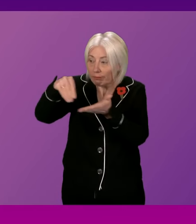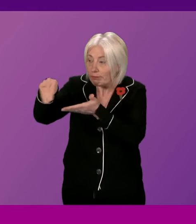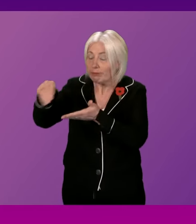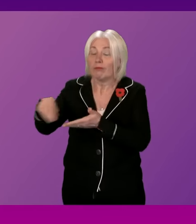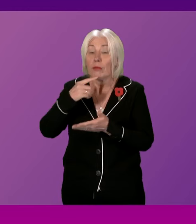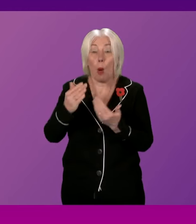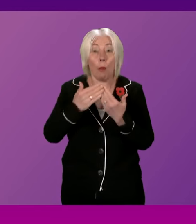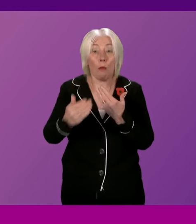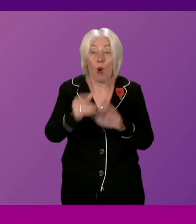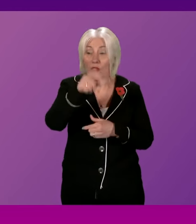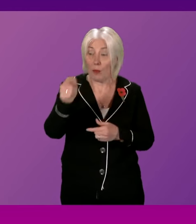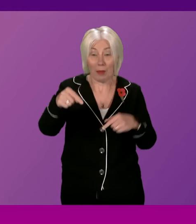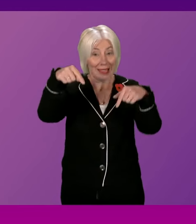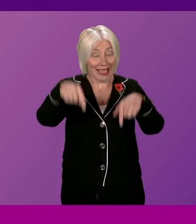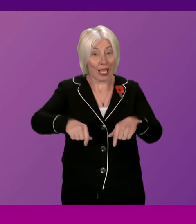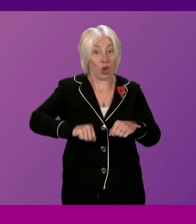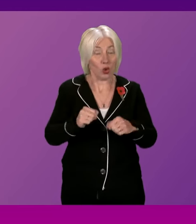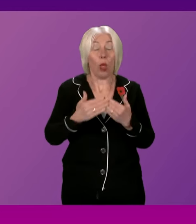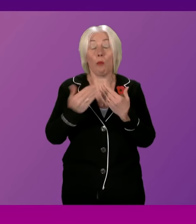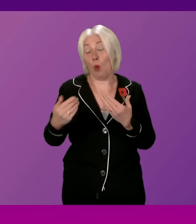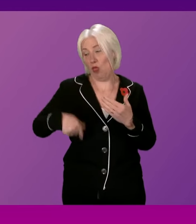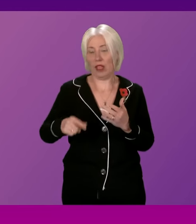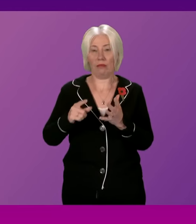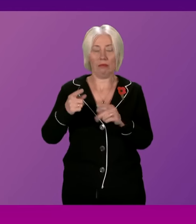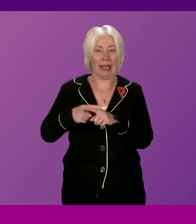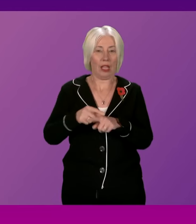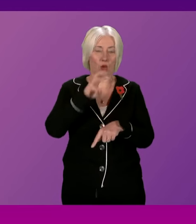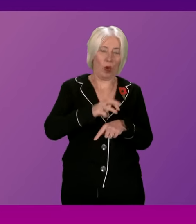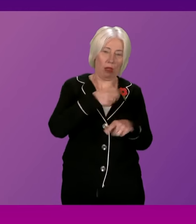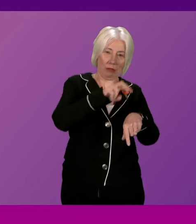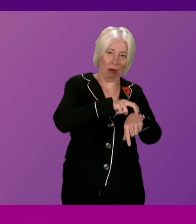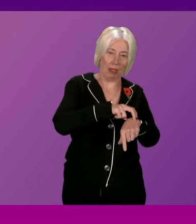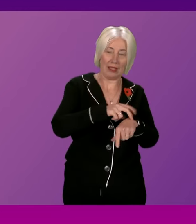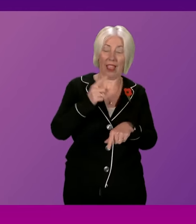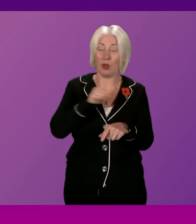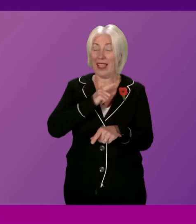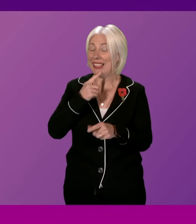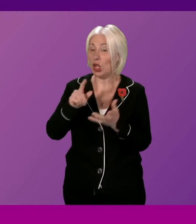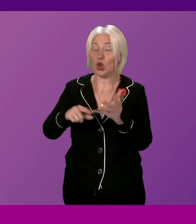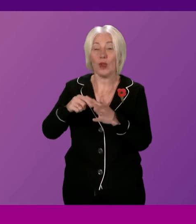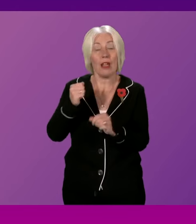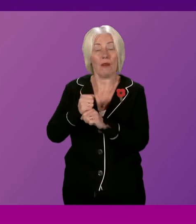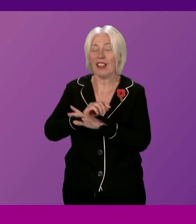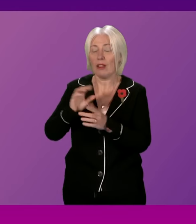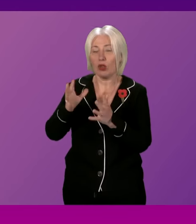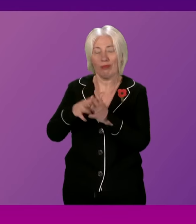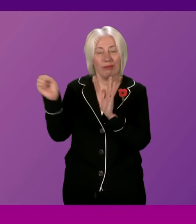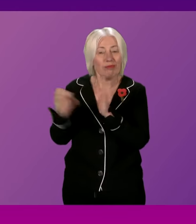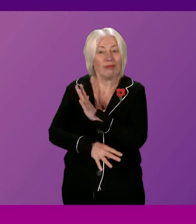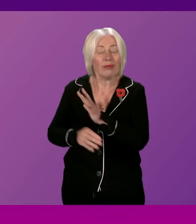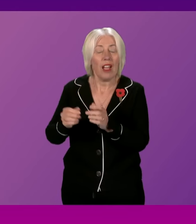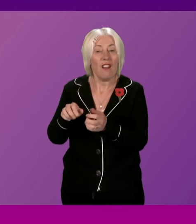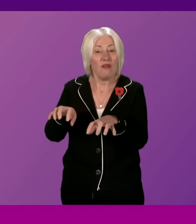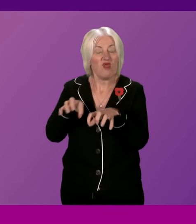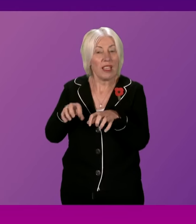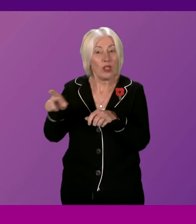than any other UK nation. And that's why I repeat my call to the UK Government to scrap its ongoing freeze on local housing allowance rates, which hits